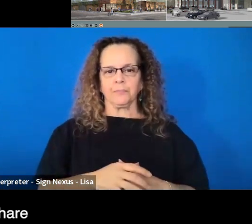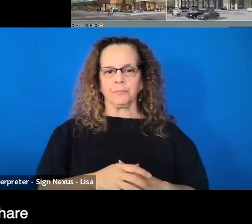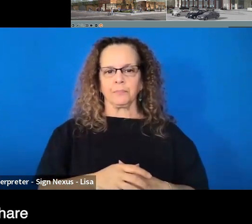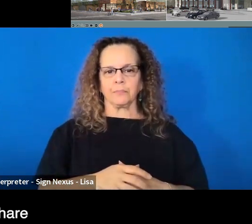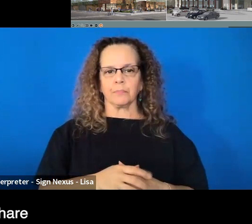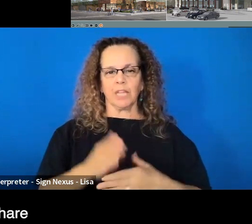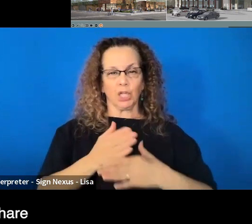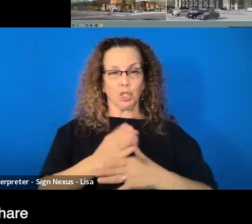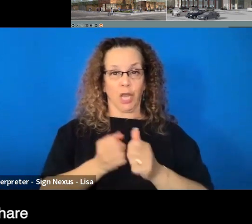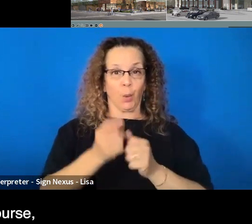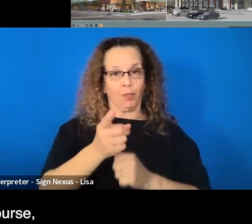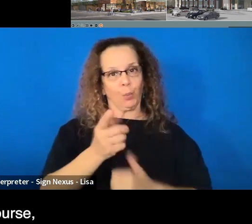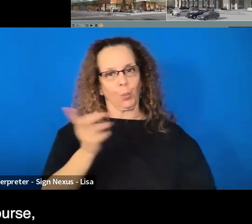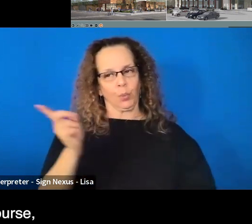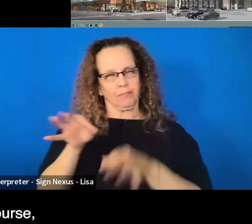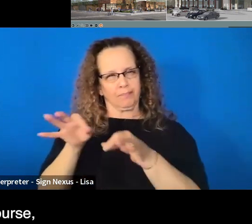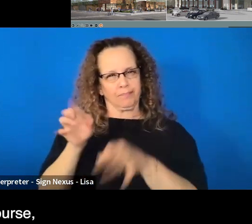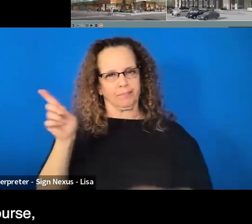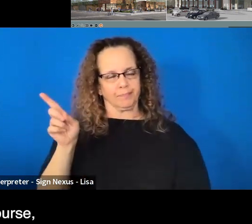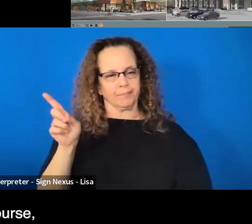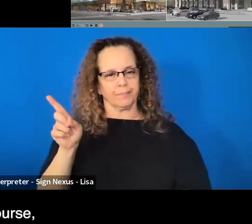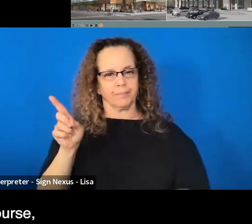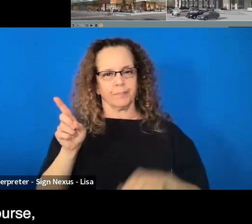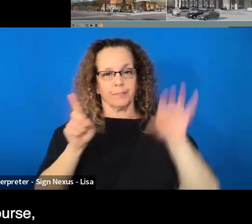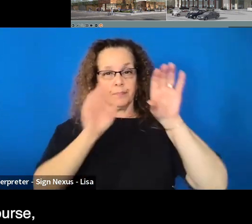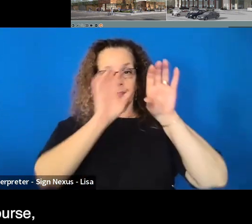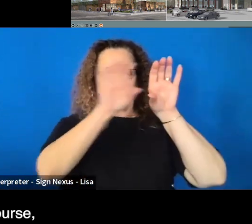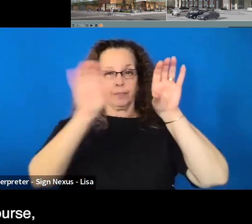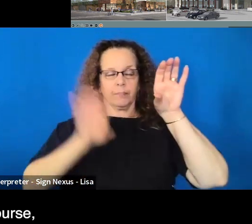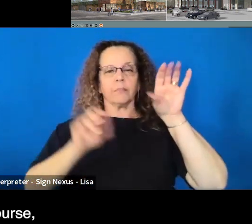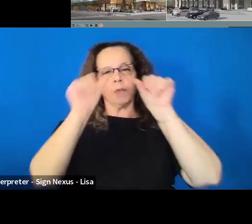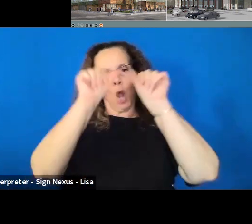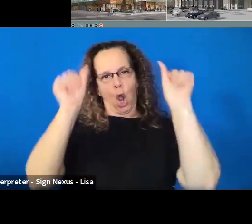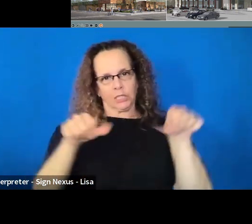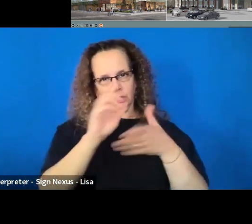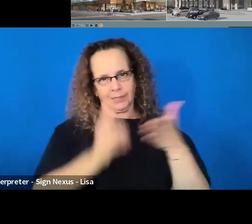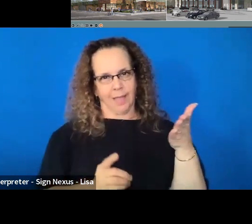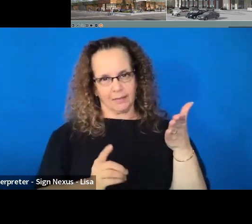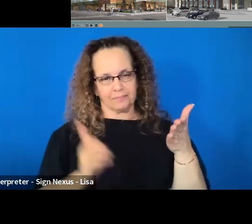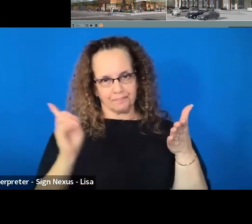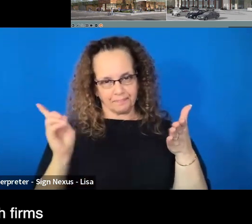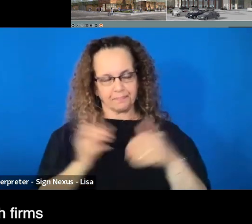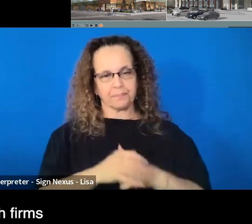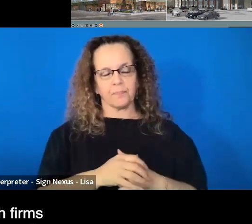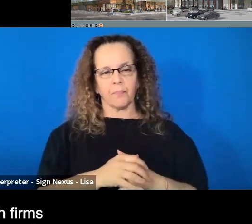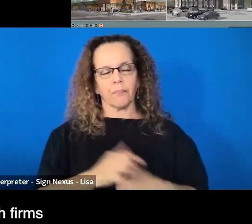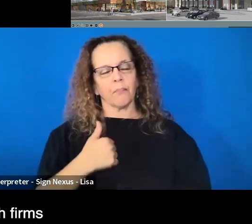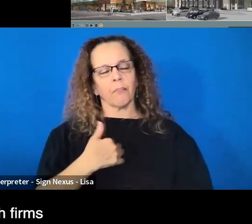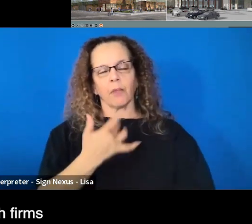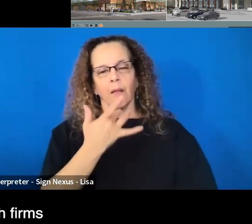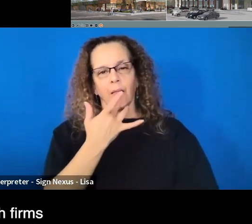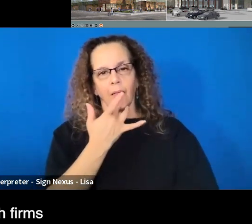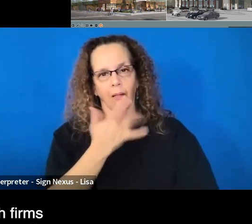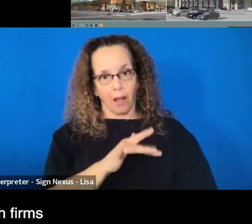share them with you myself. And the first, of course, is architectural design. I've been very fortunate to